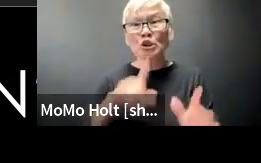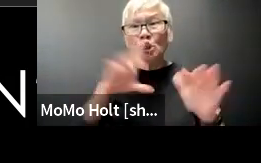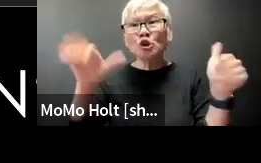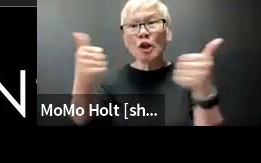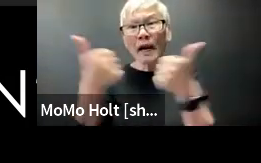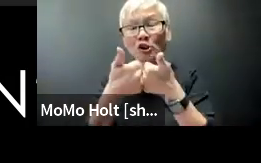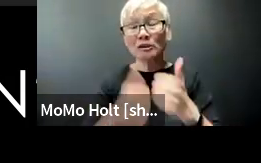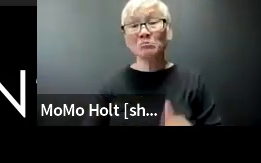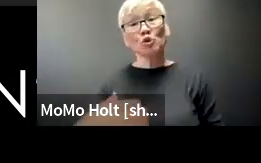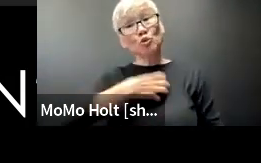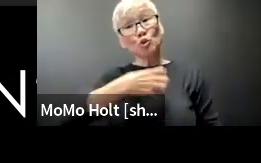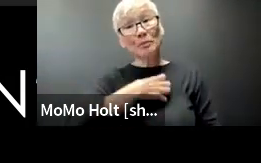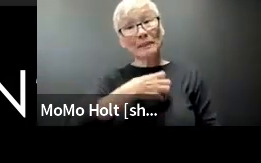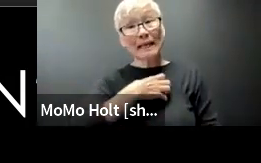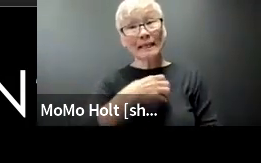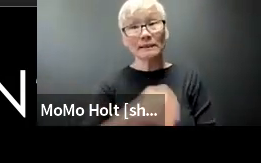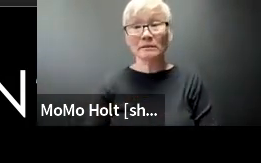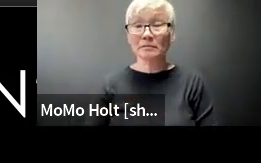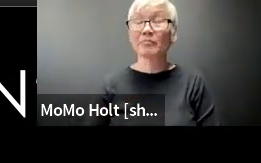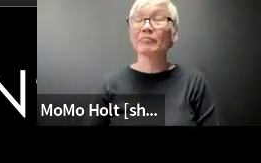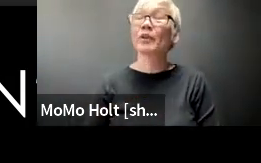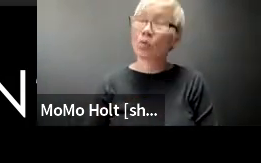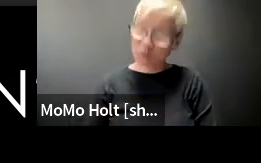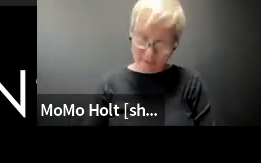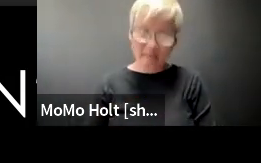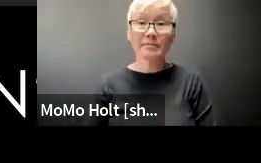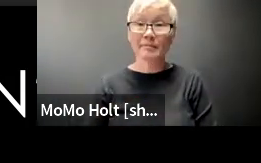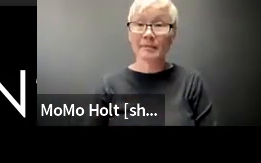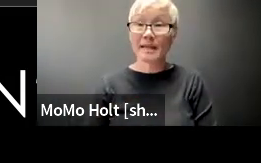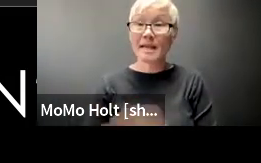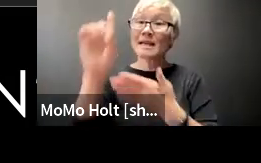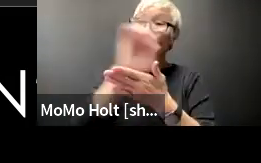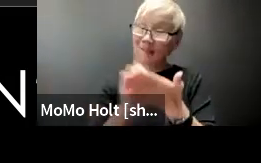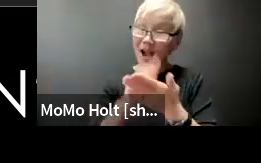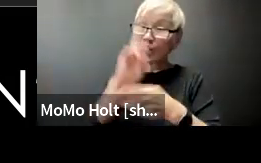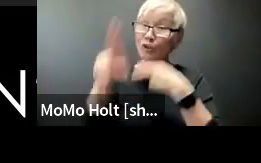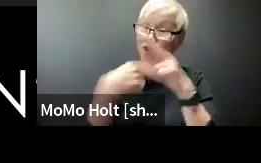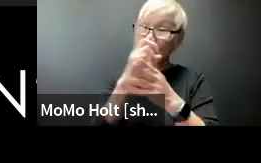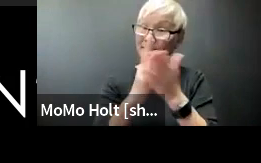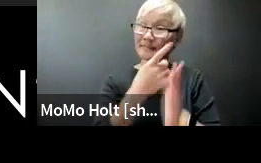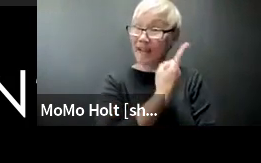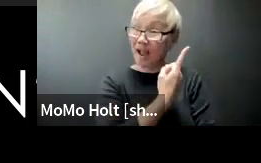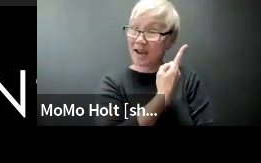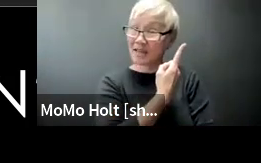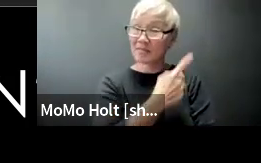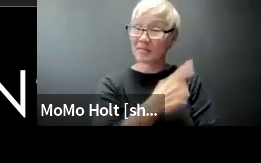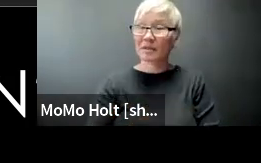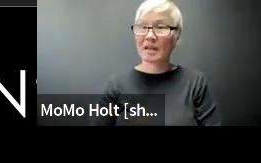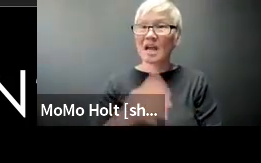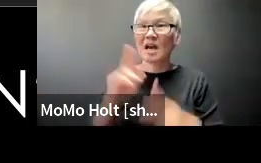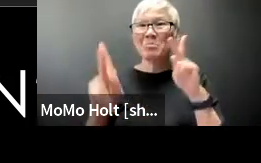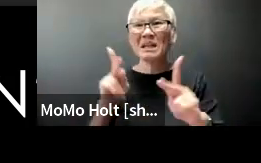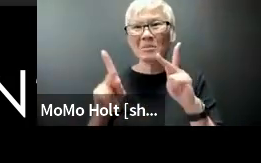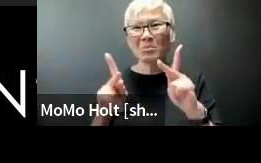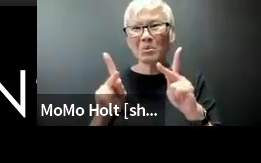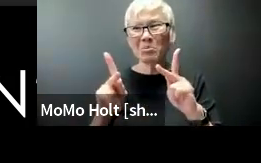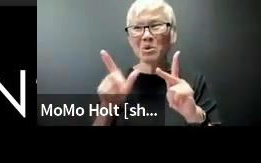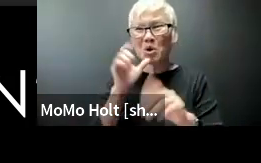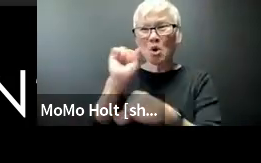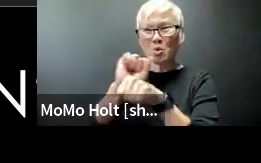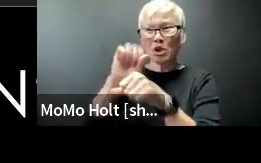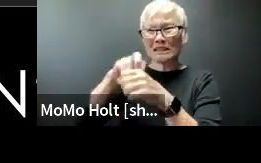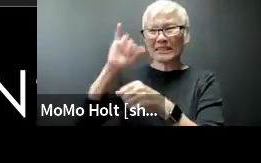how difficult is that it's a challenge and therefore led to complaints so universal design